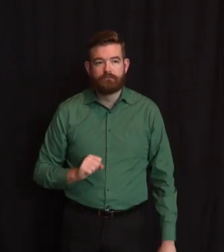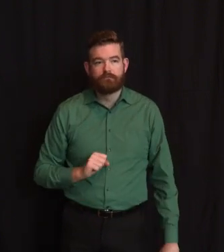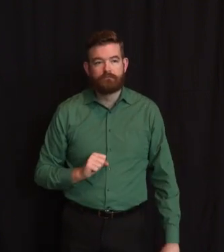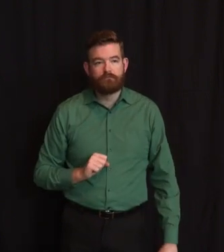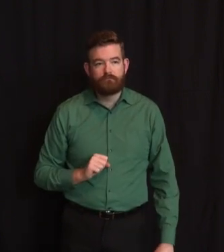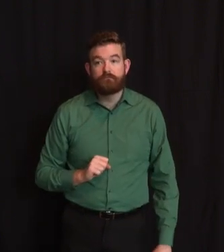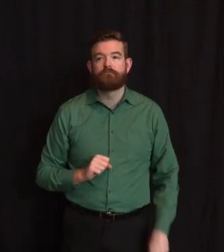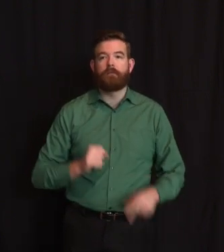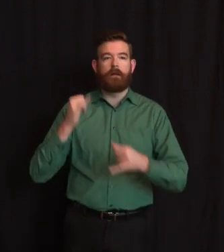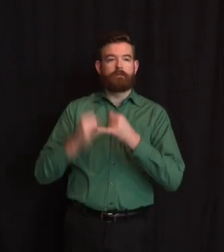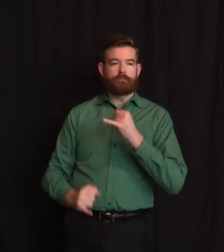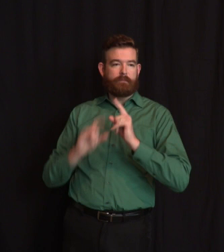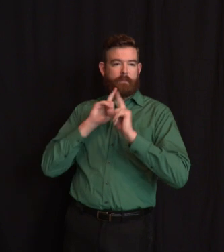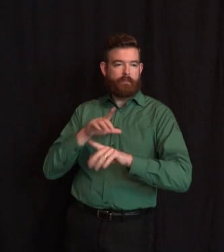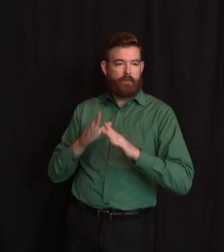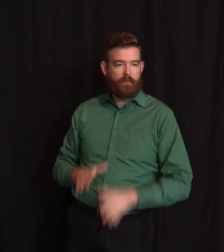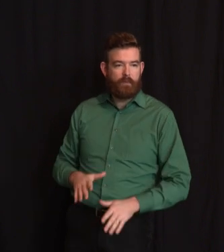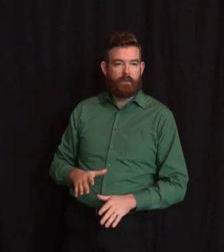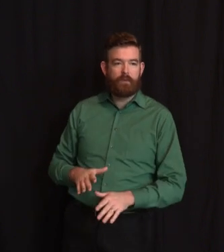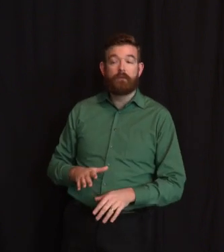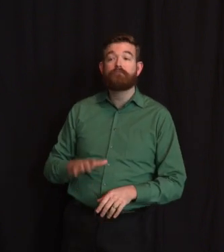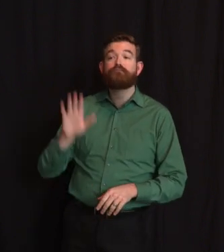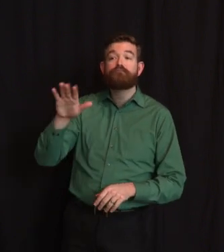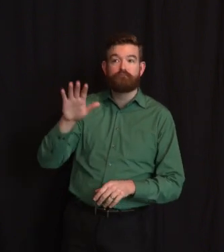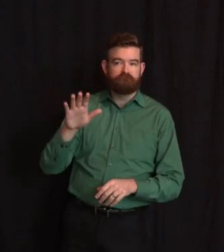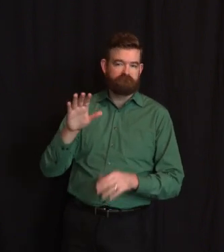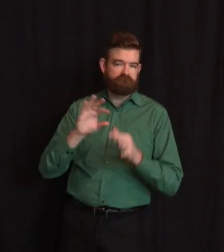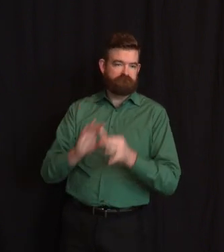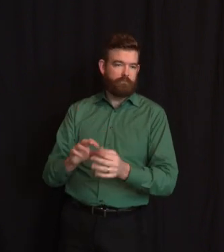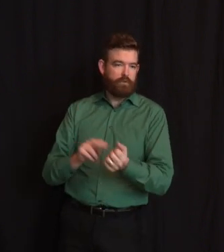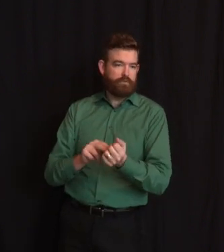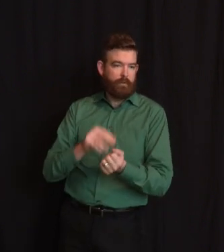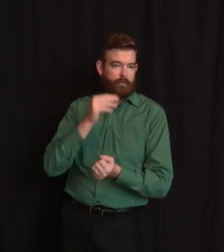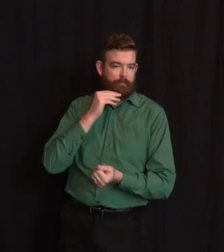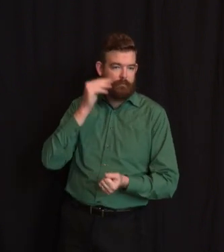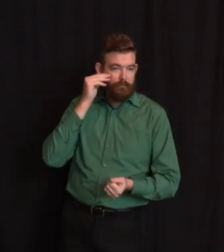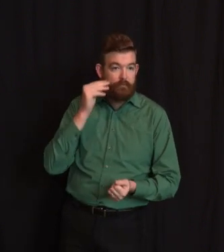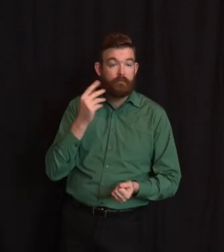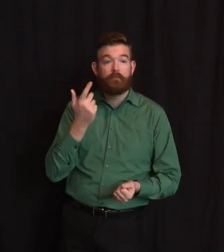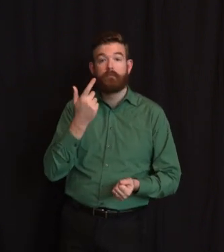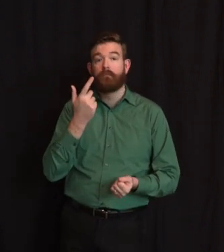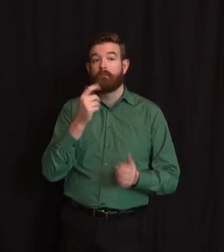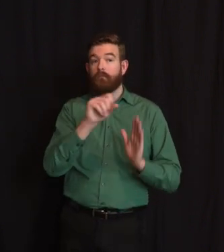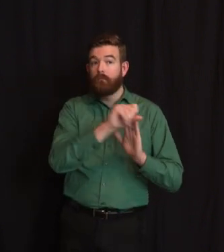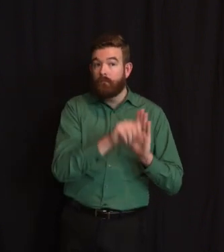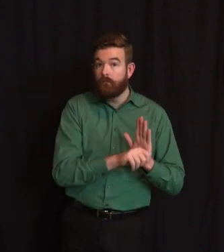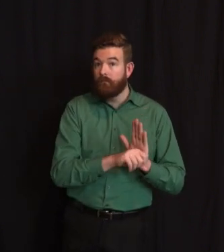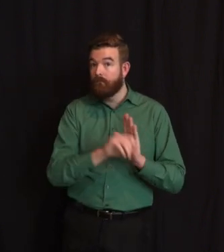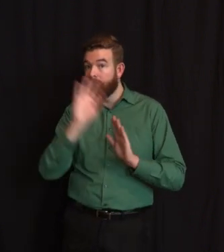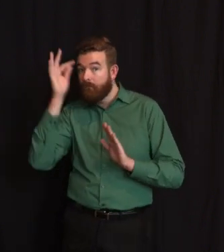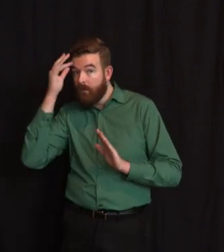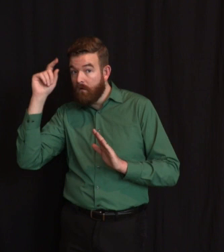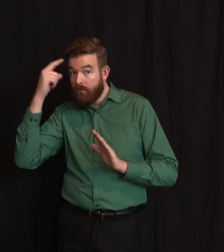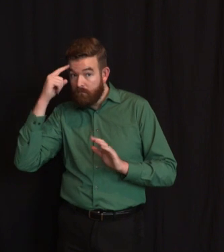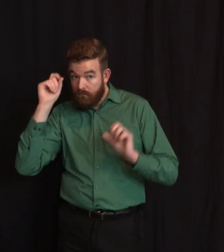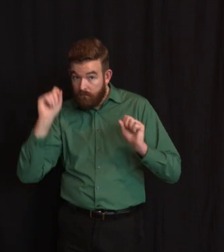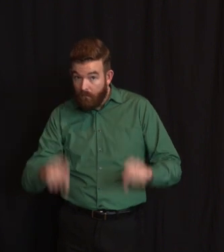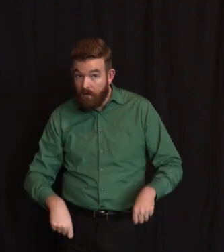over operations at a place like Andover, Subacute? You've already sent investigators there. If operations are deemed so